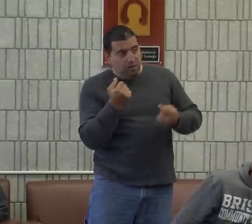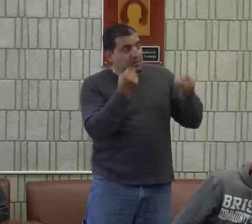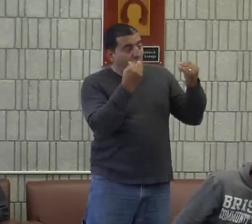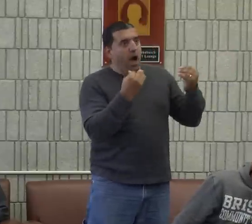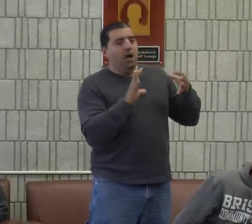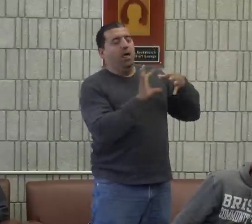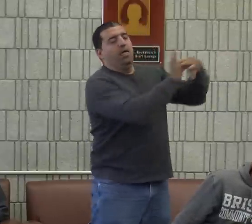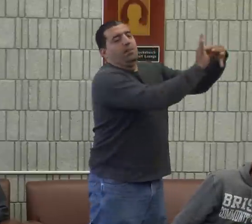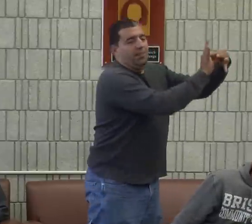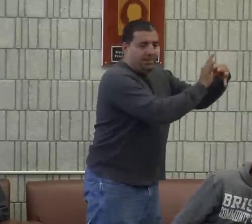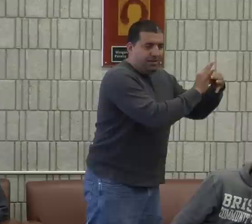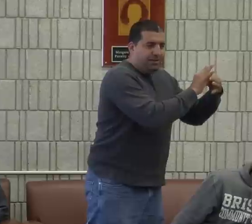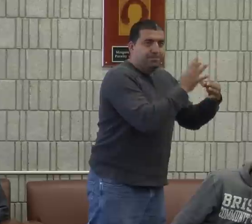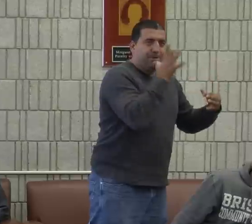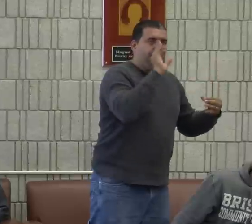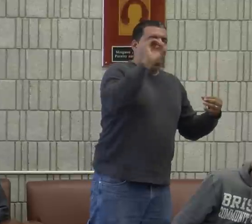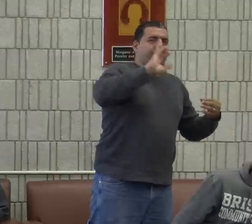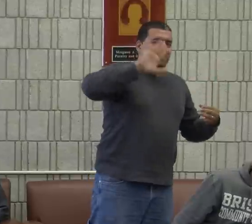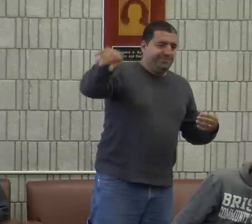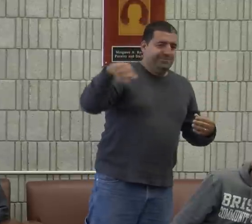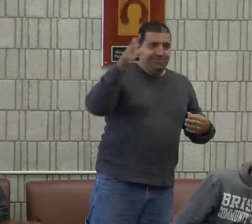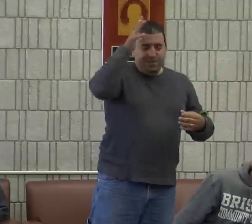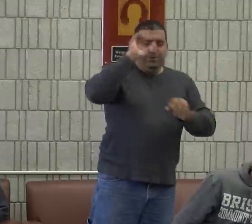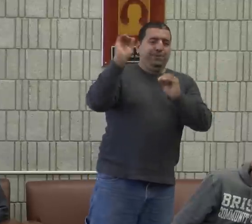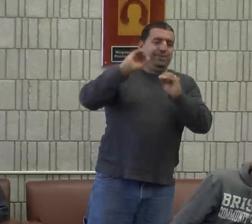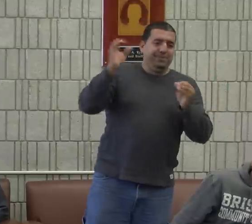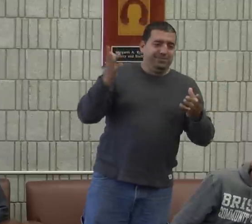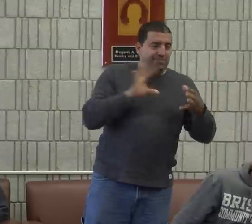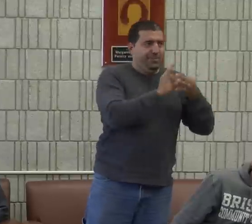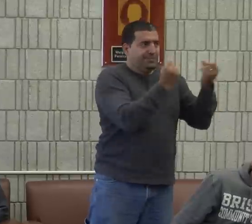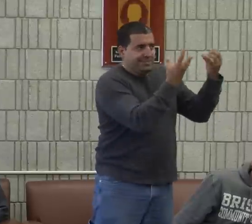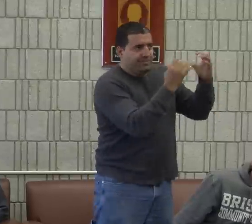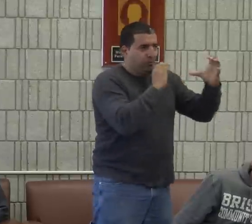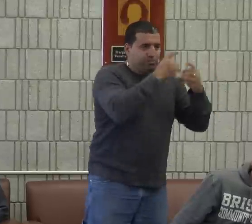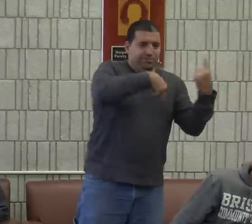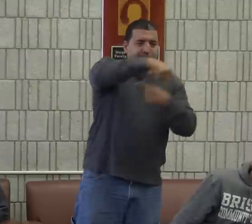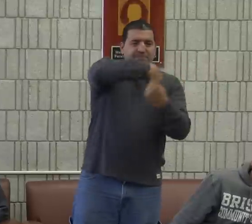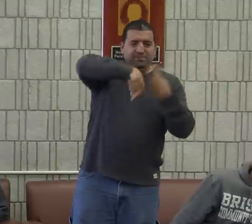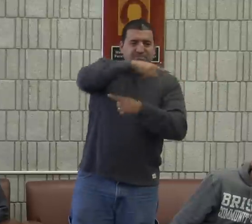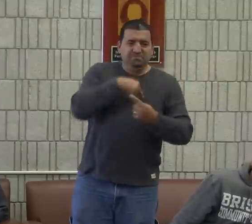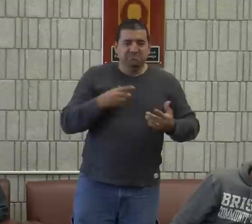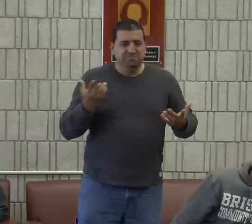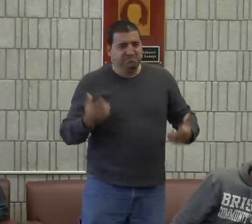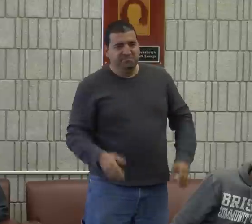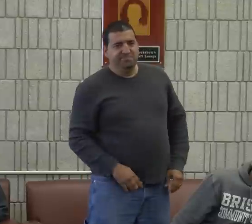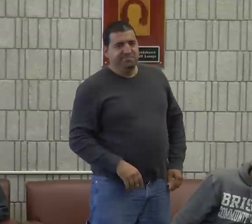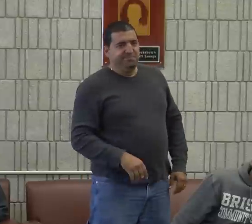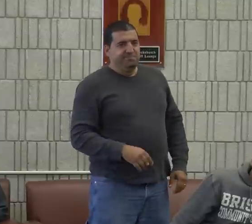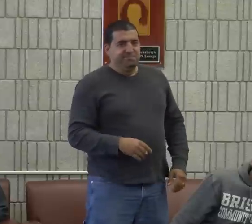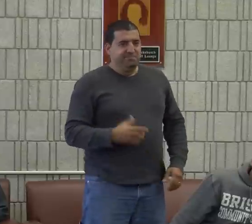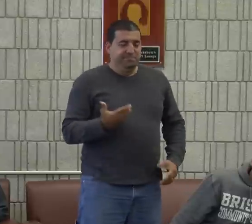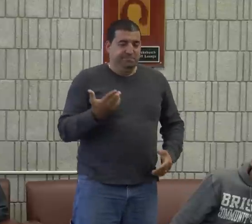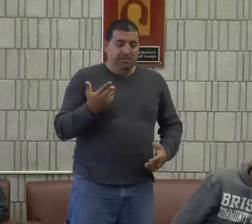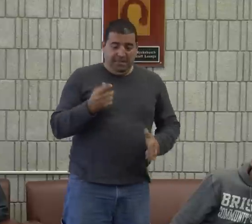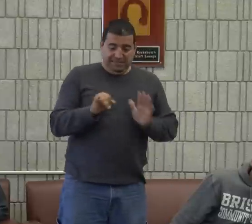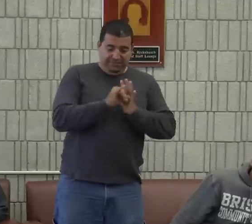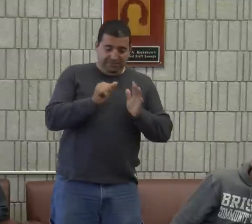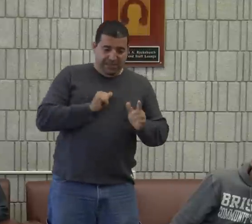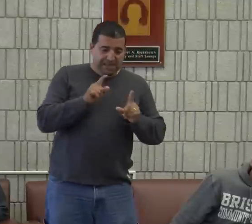sister who can hear. She's older. And then a brother and sister who are deaf and can sign. So we all communicate between my parents and my